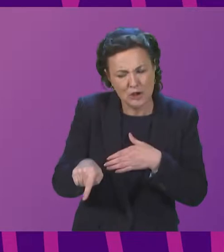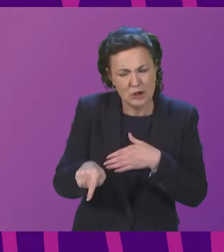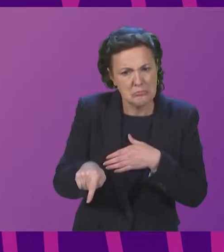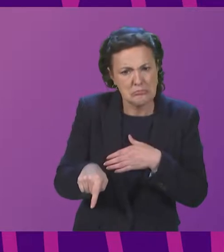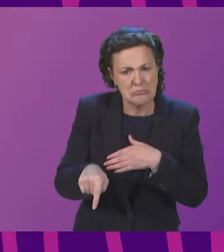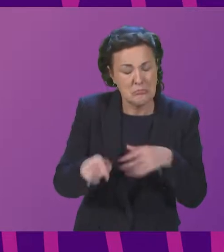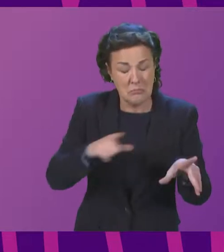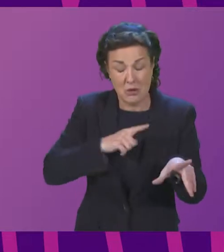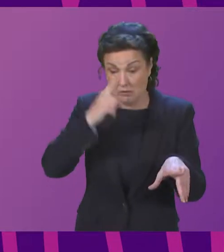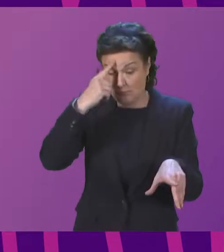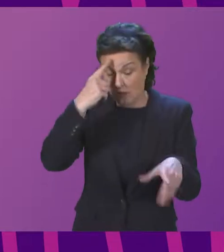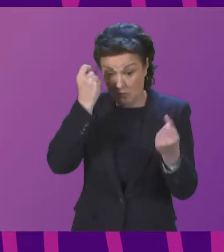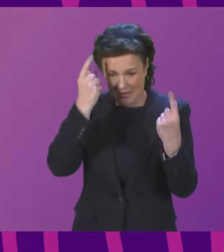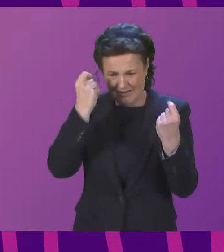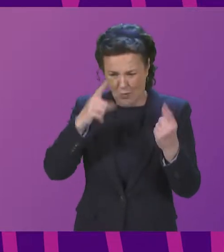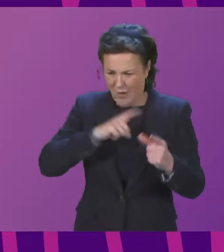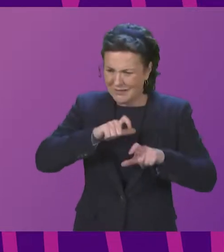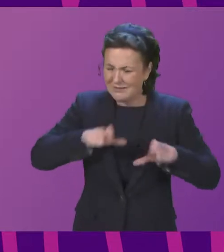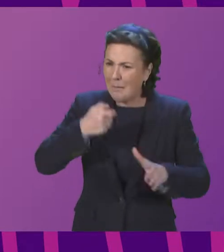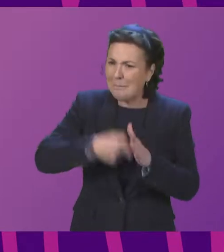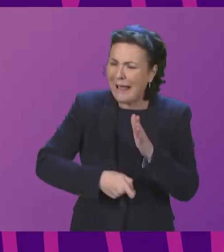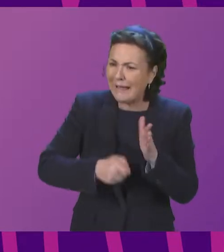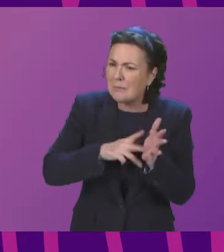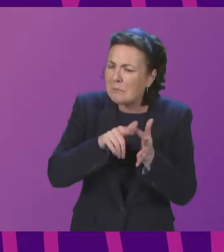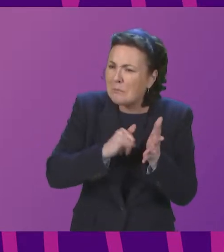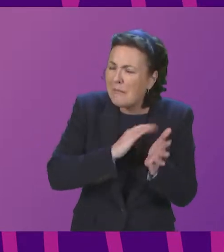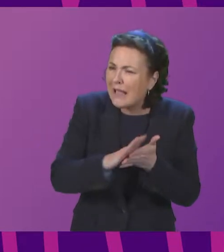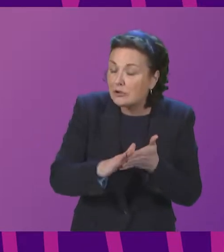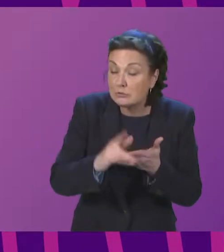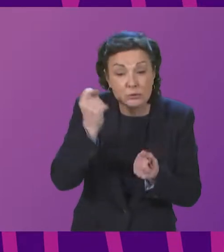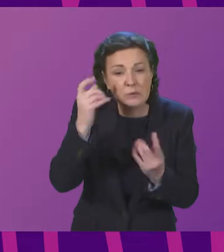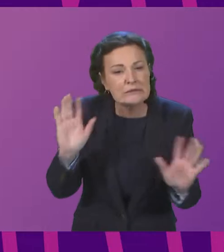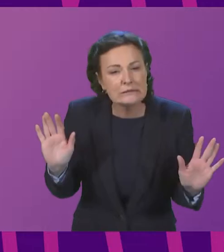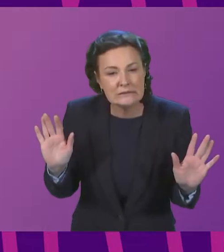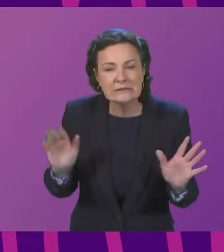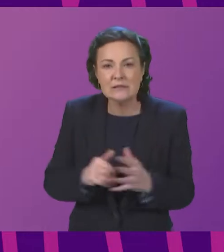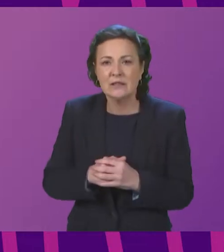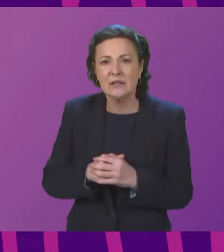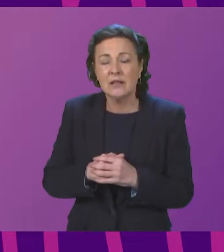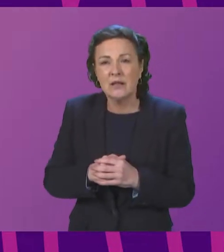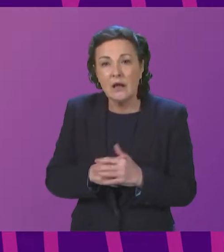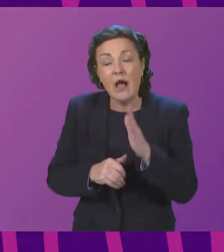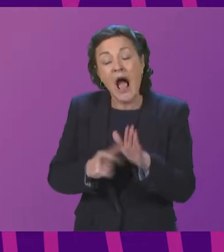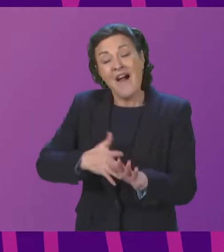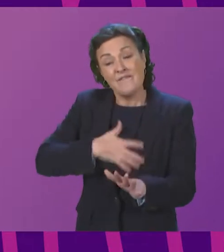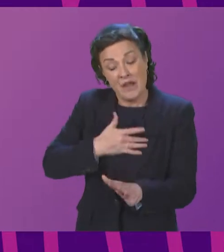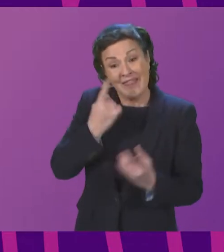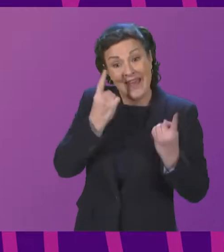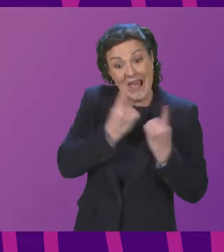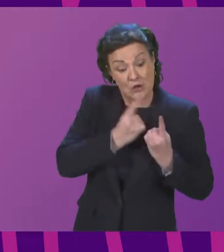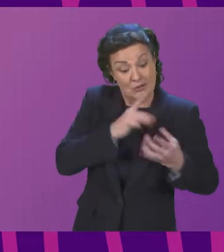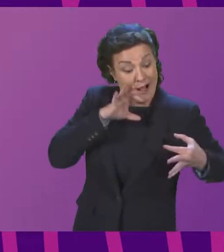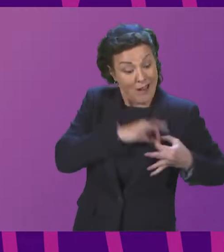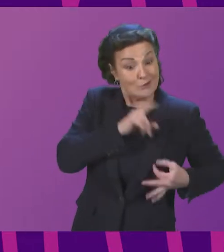don't quite understand why that has happened and it it all of the issues look broadly similar and